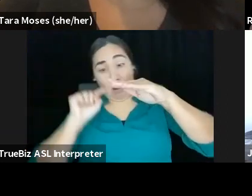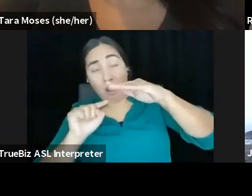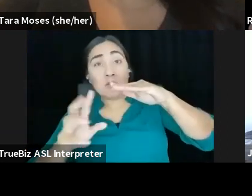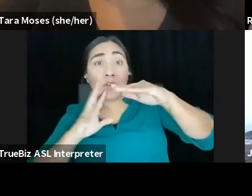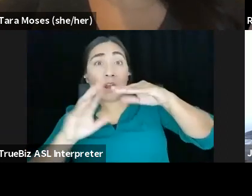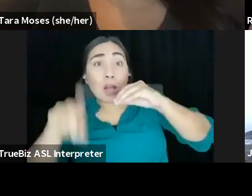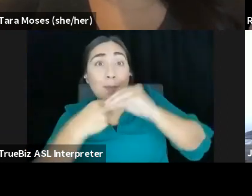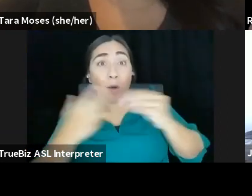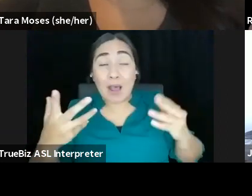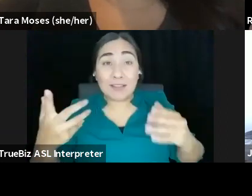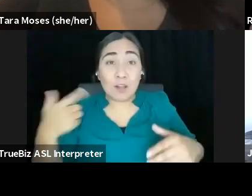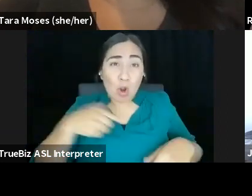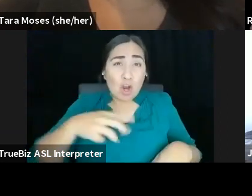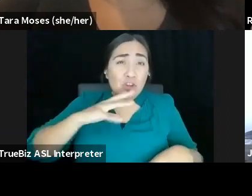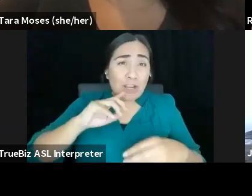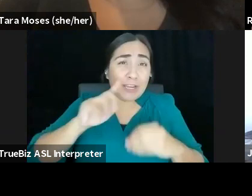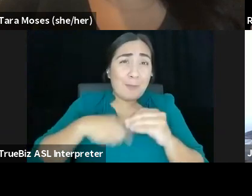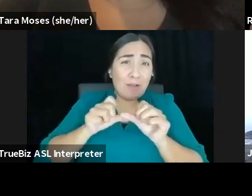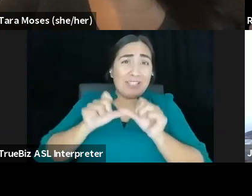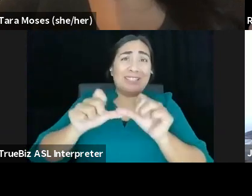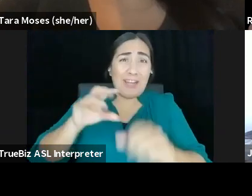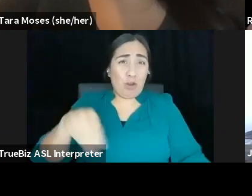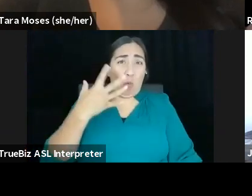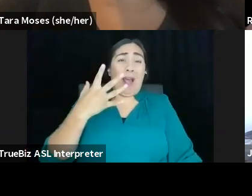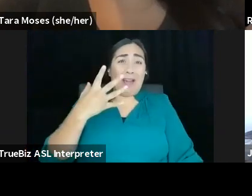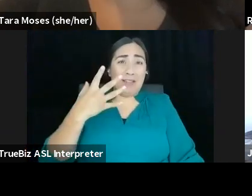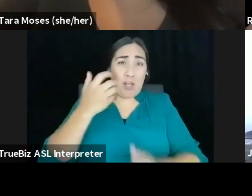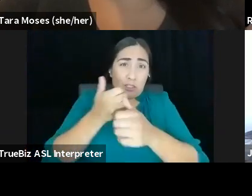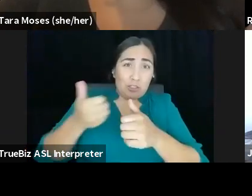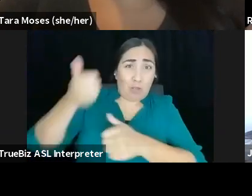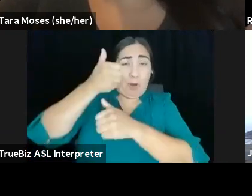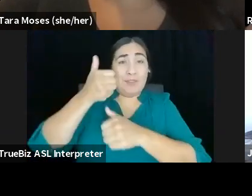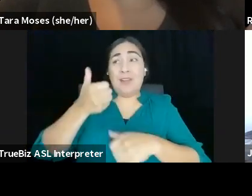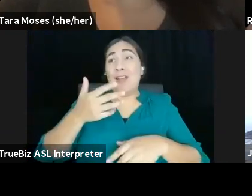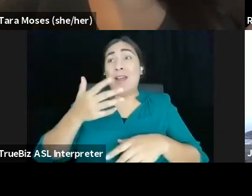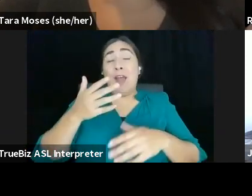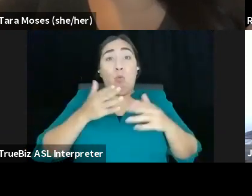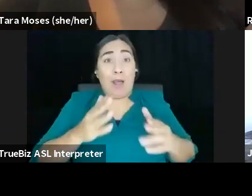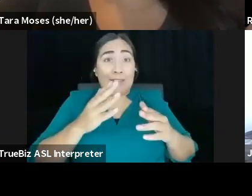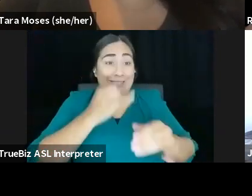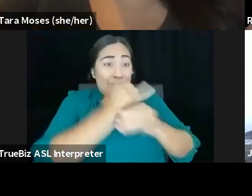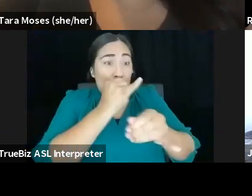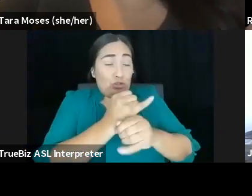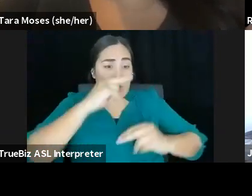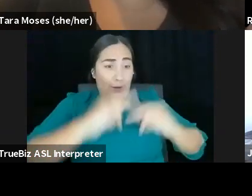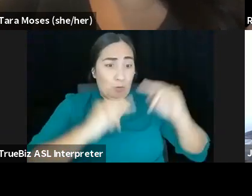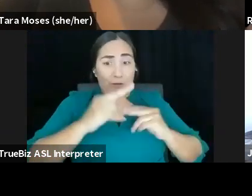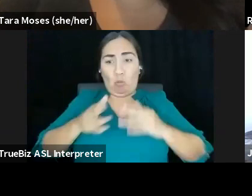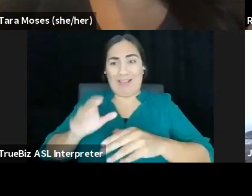supremacy and like institutions that were built and ways of working that were built for the purpose